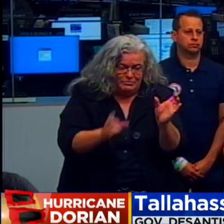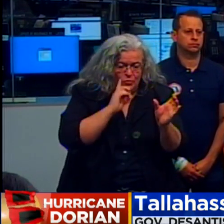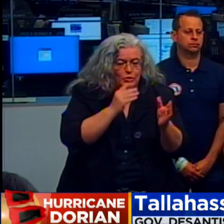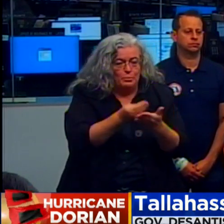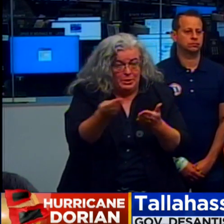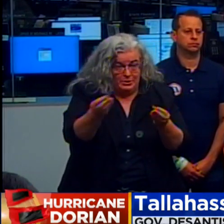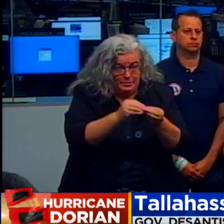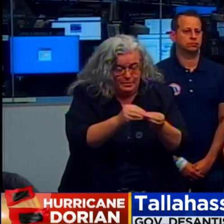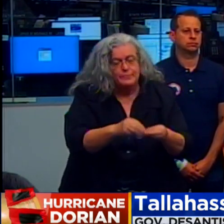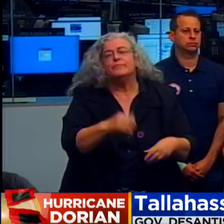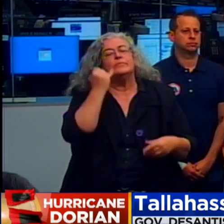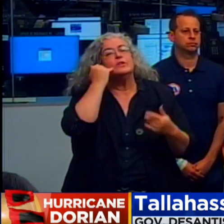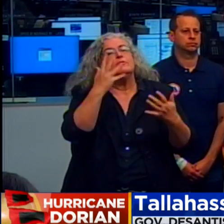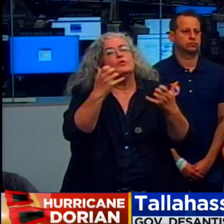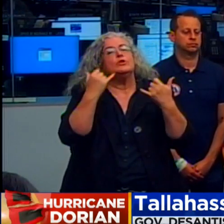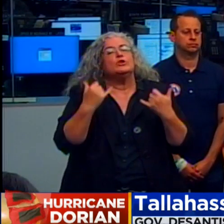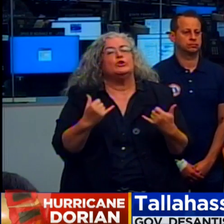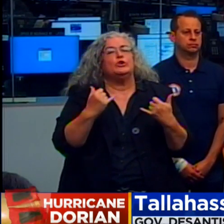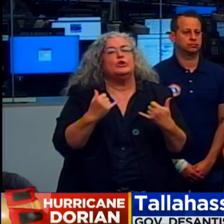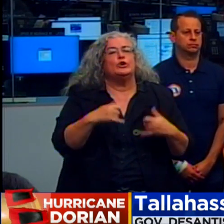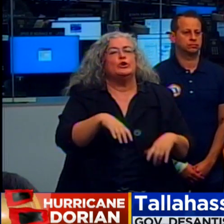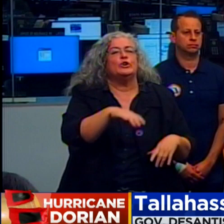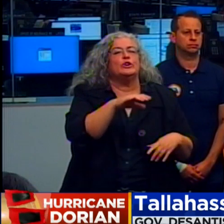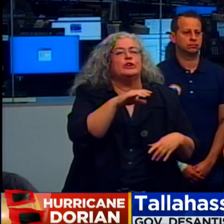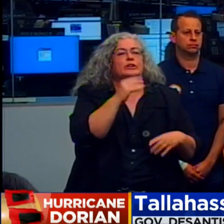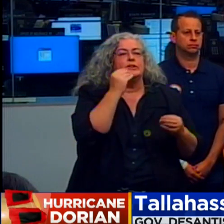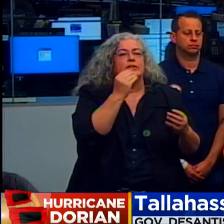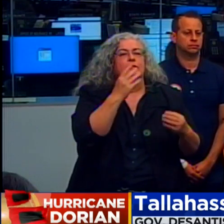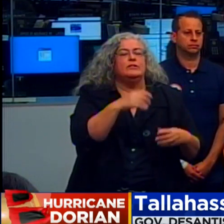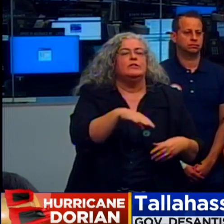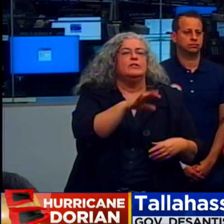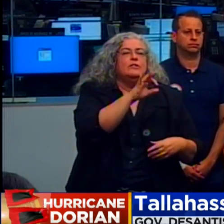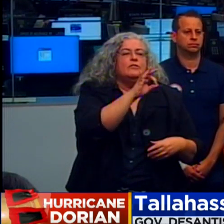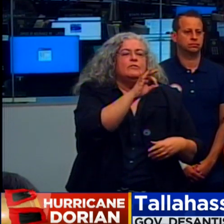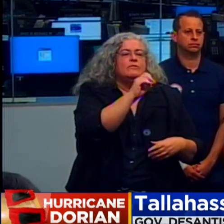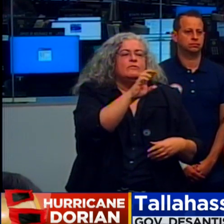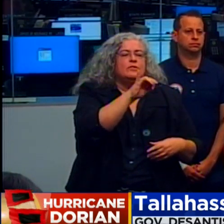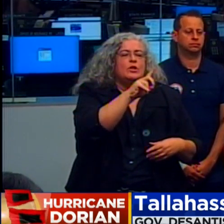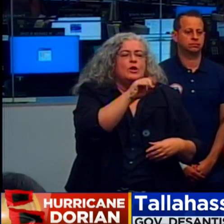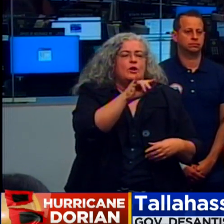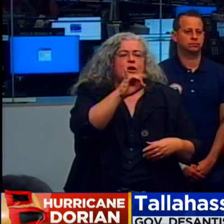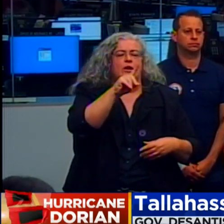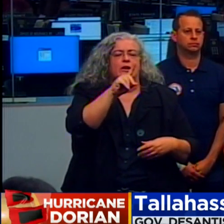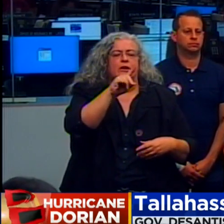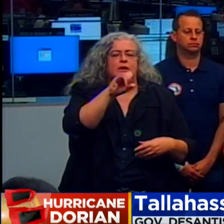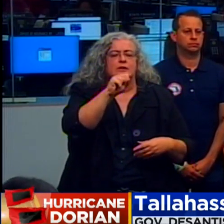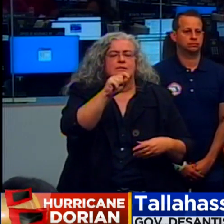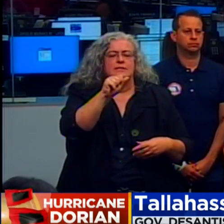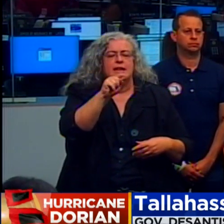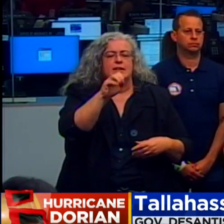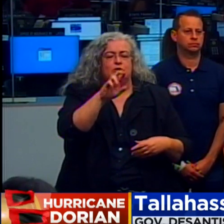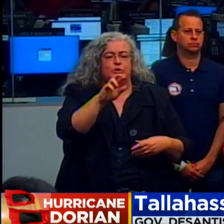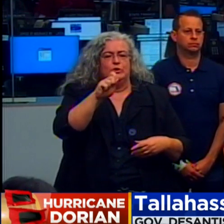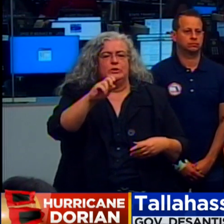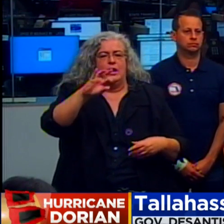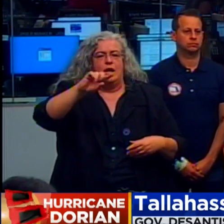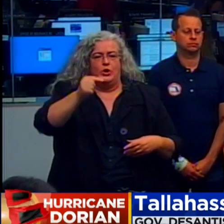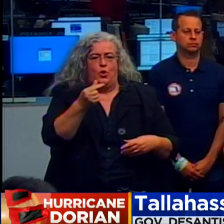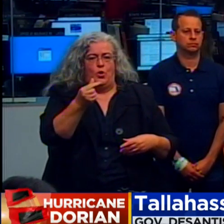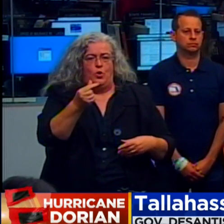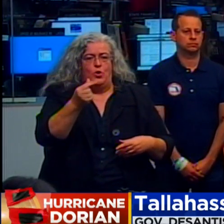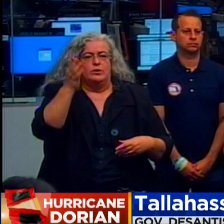information on Hurricane Dorian, please visit floridaddisaster.org slash info for local media